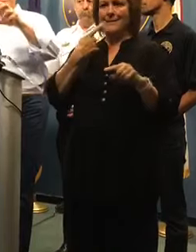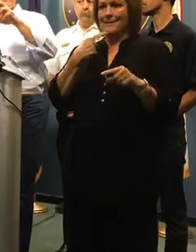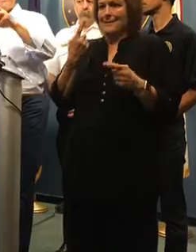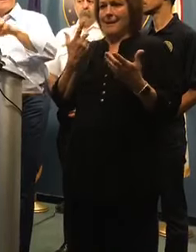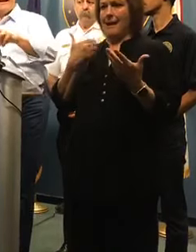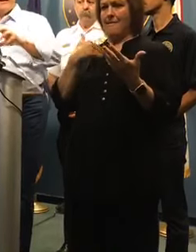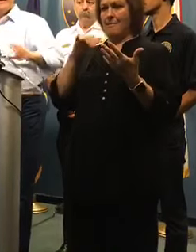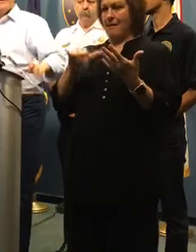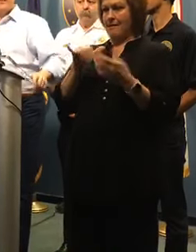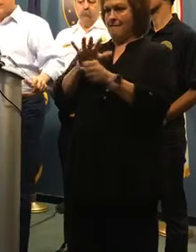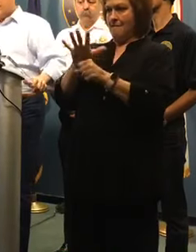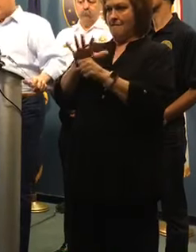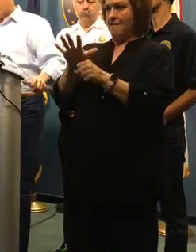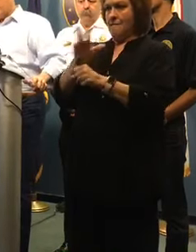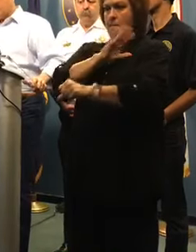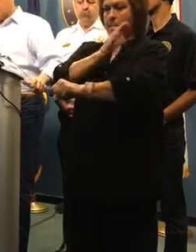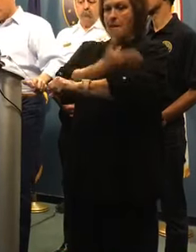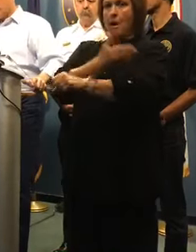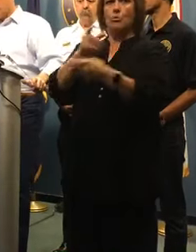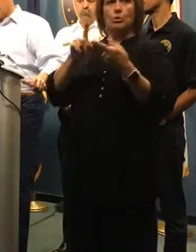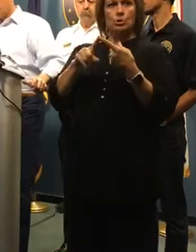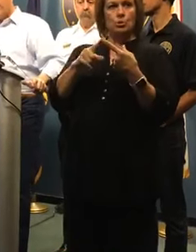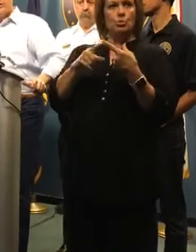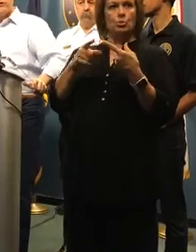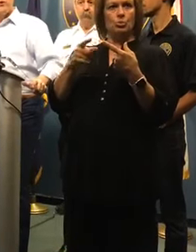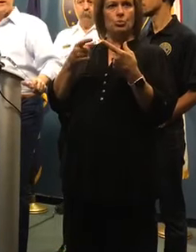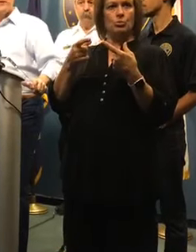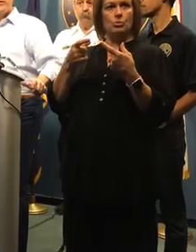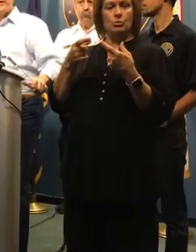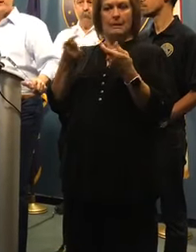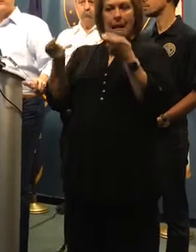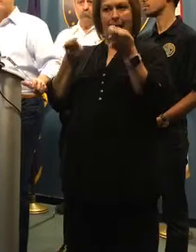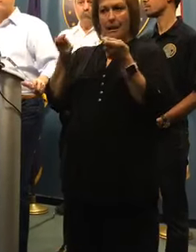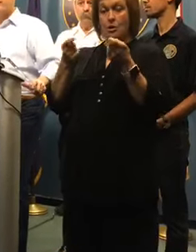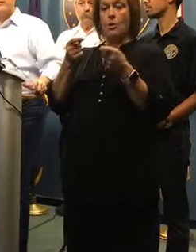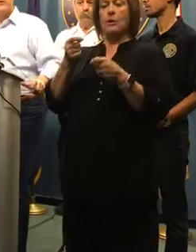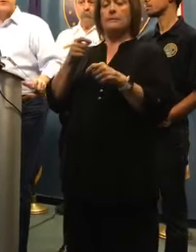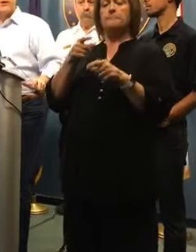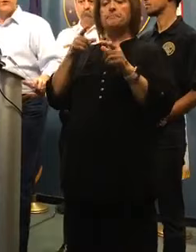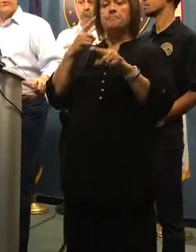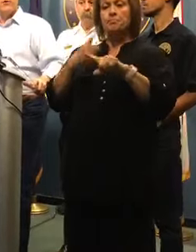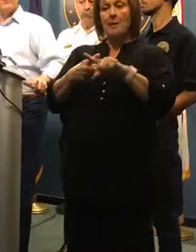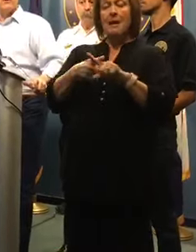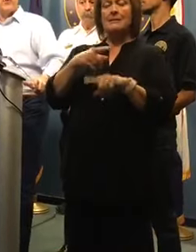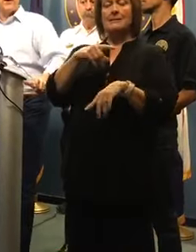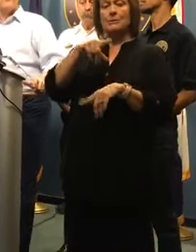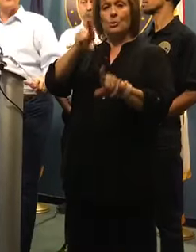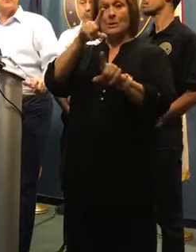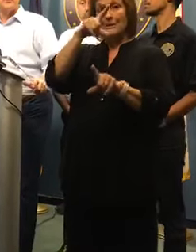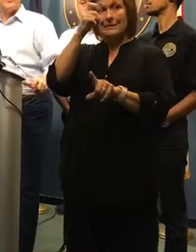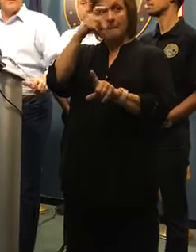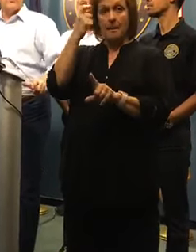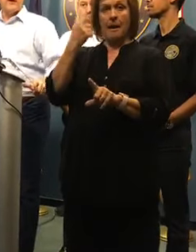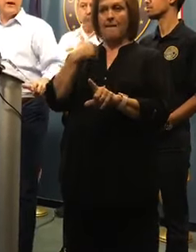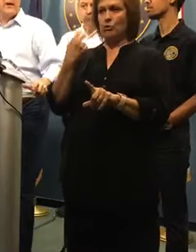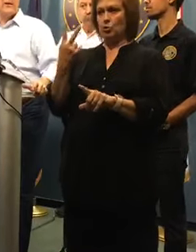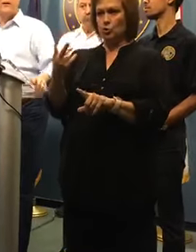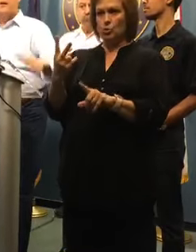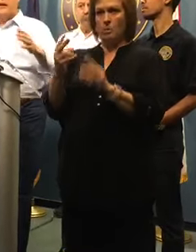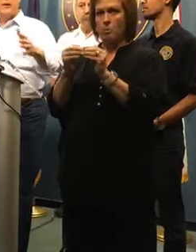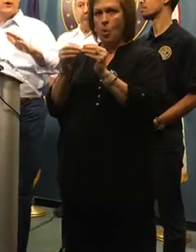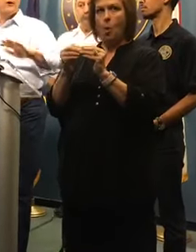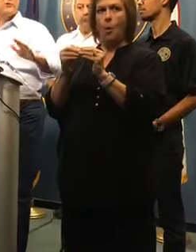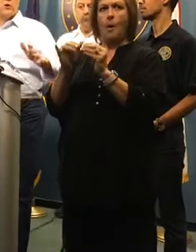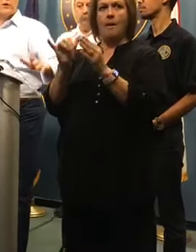any event at any time. As you know, we also have two other turbines that went out during the summer. Those are under emergency repair. They're supposed to be back online